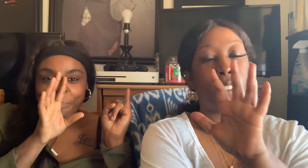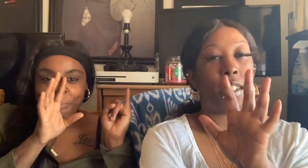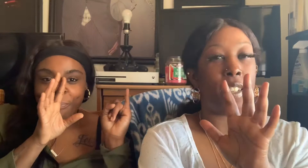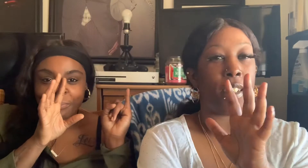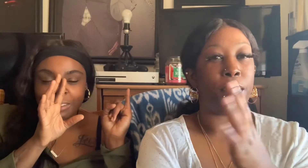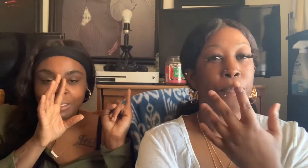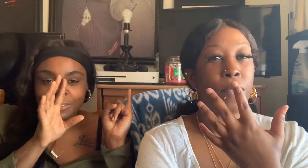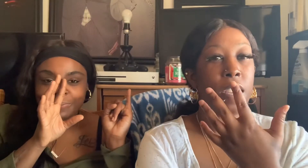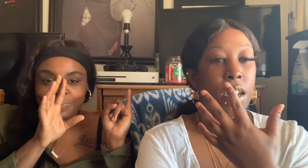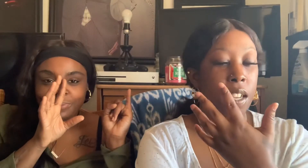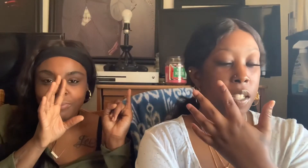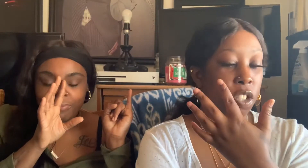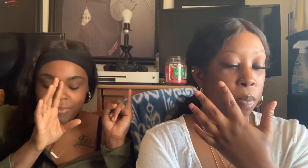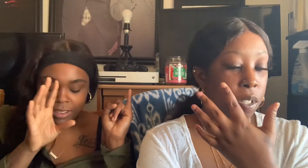a. Gym teacher.